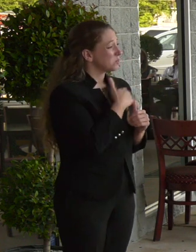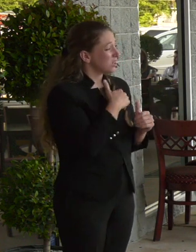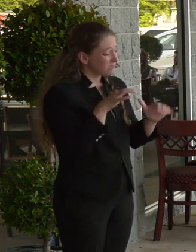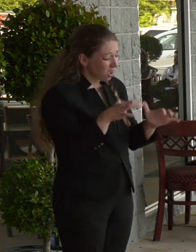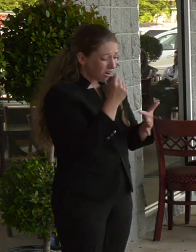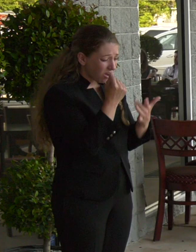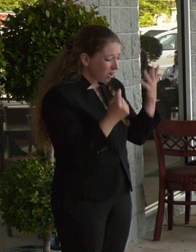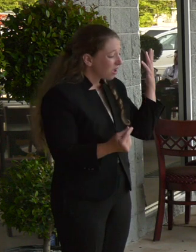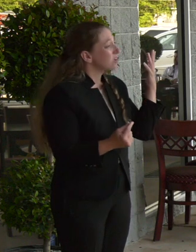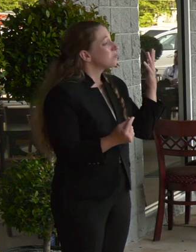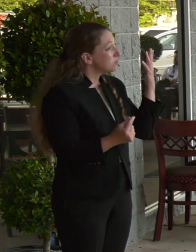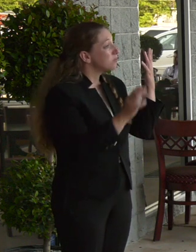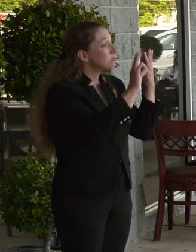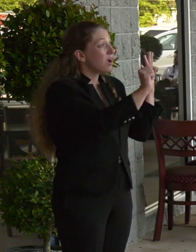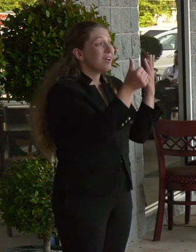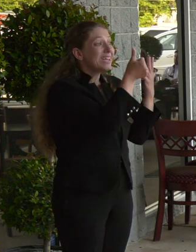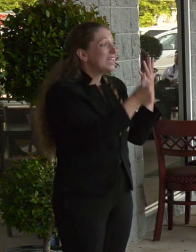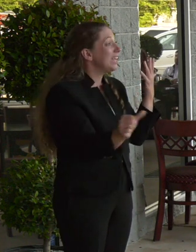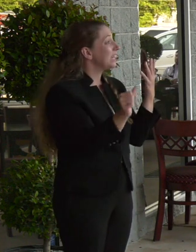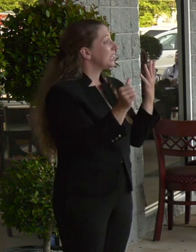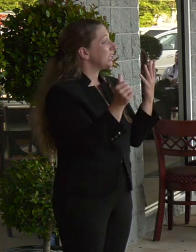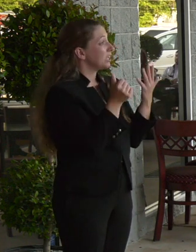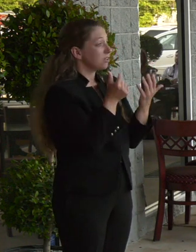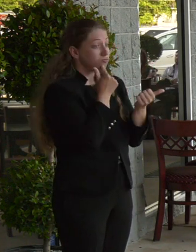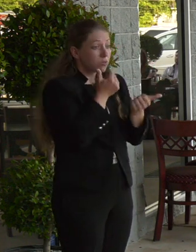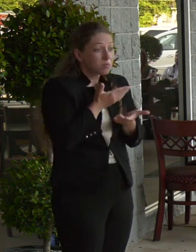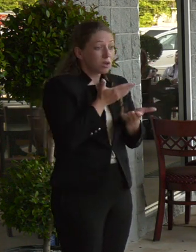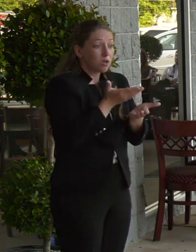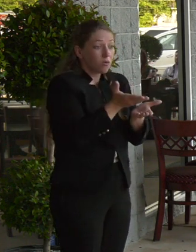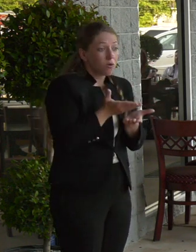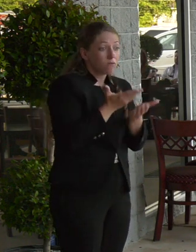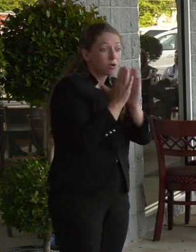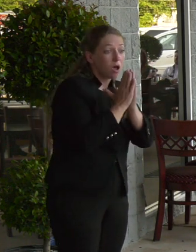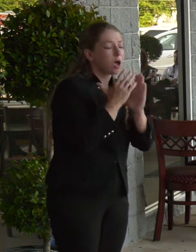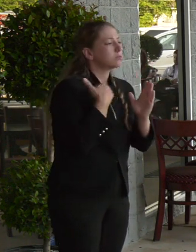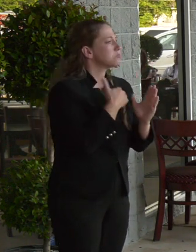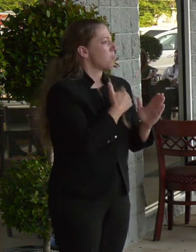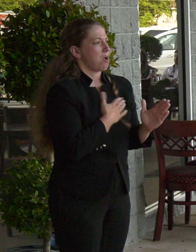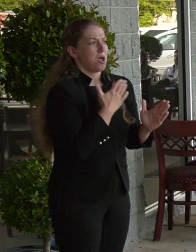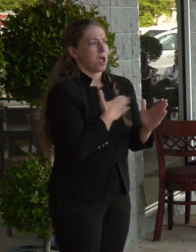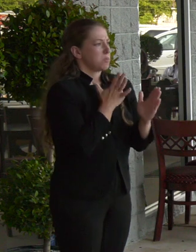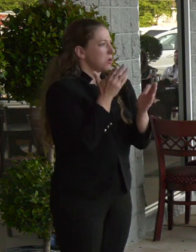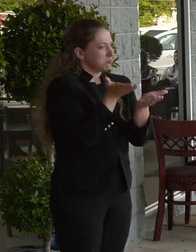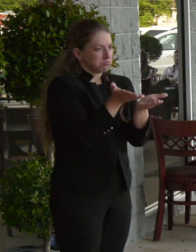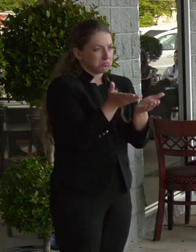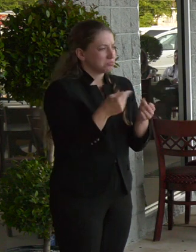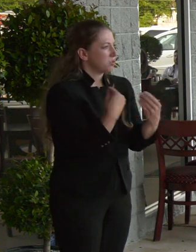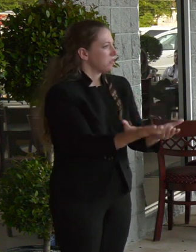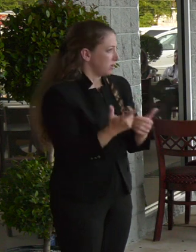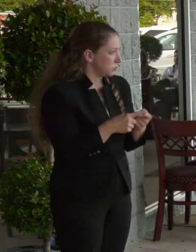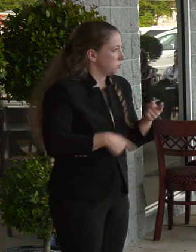accommodate any kind of wish. We have, as I said, I'd like to thank the Sleman Group because they have allowed us to